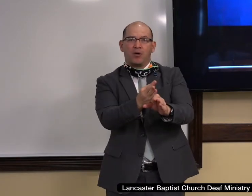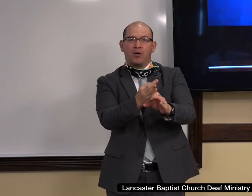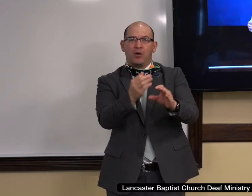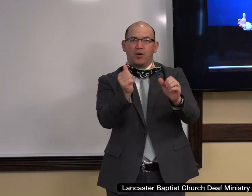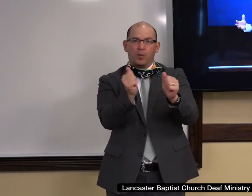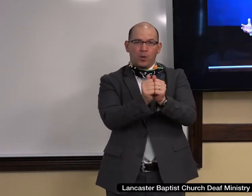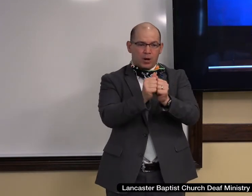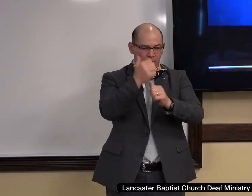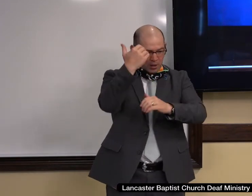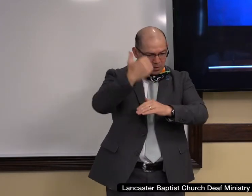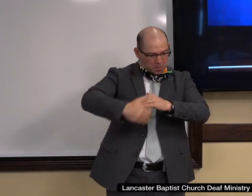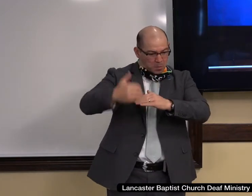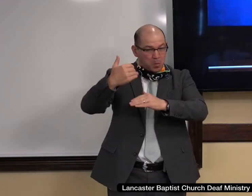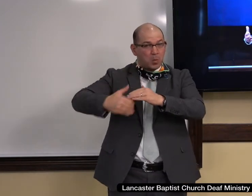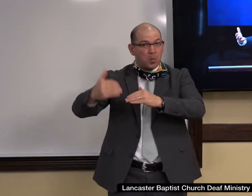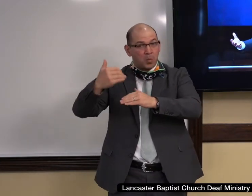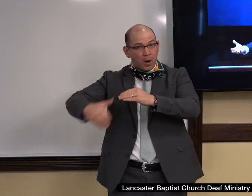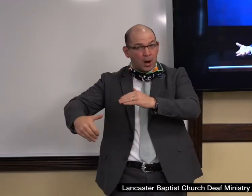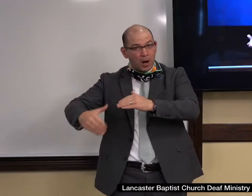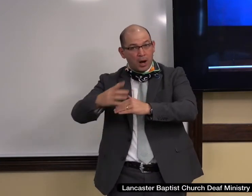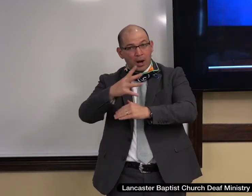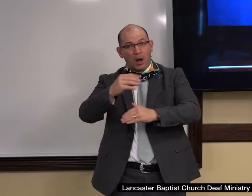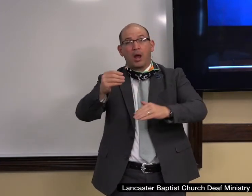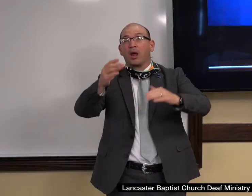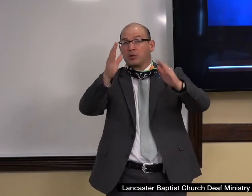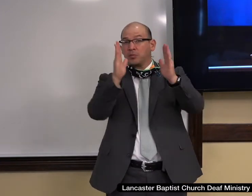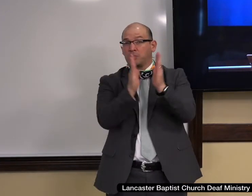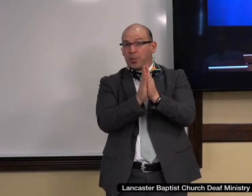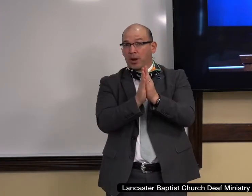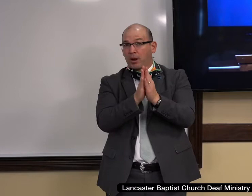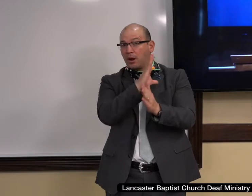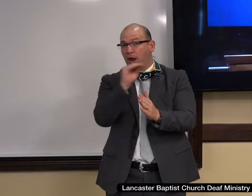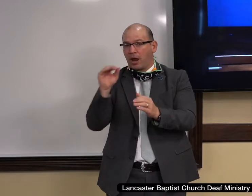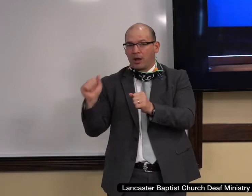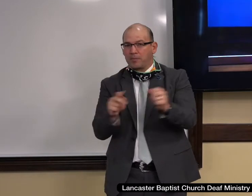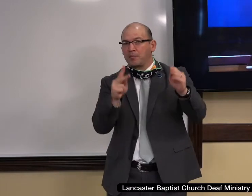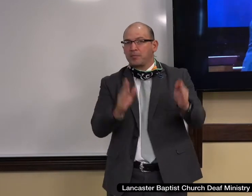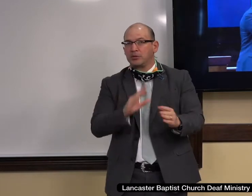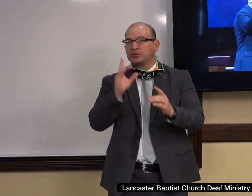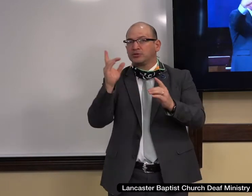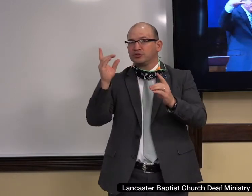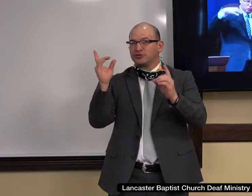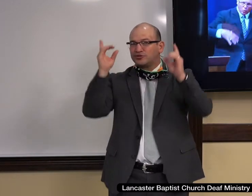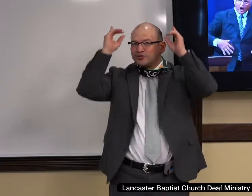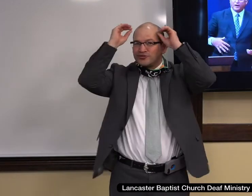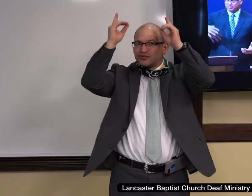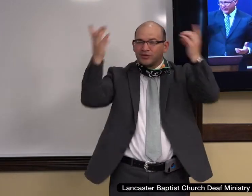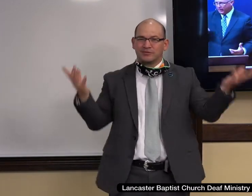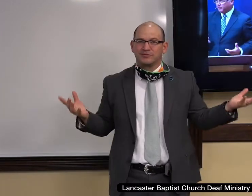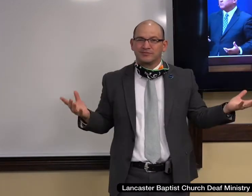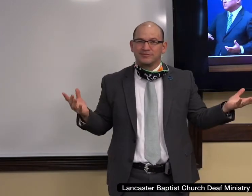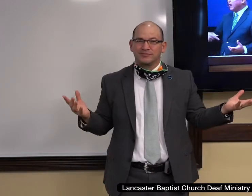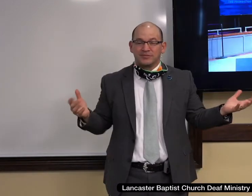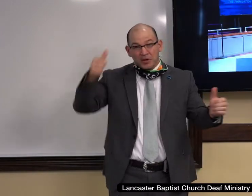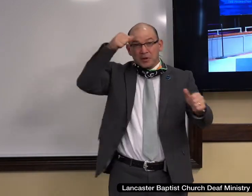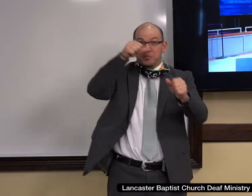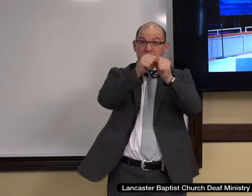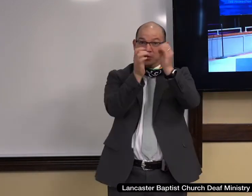is foundational and is the foundation. Matthew 16, 18, he said, thou art Peter. And upon this rock, speaking of himself, I